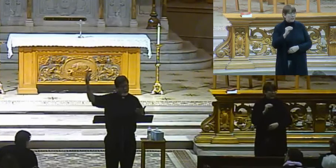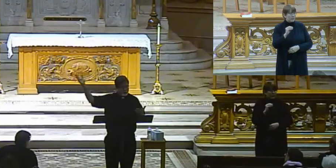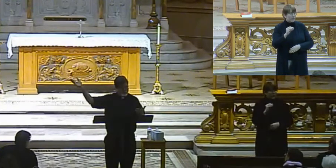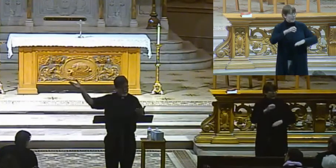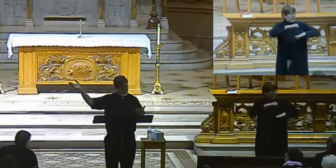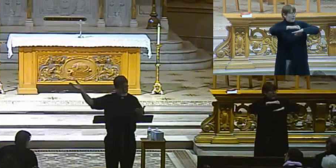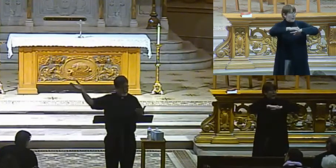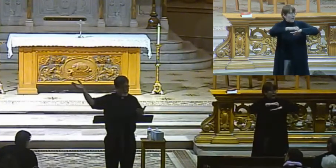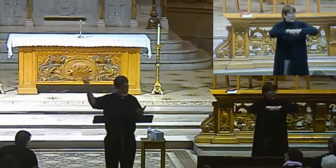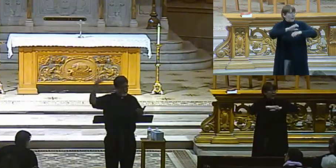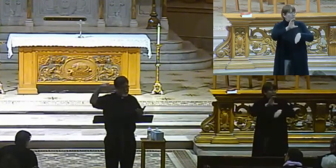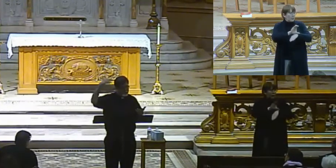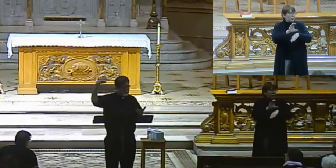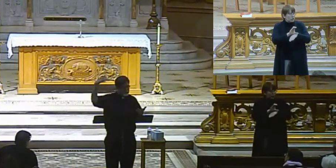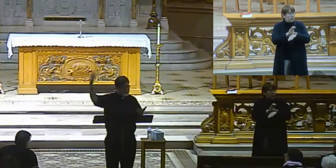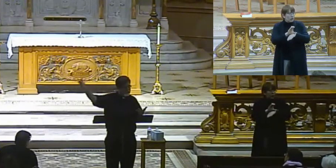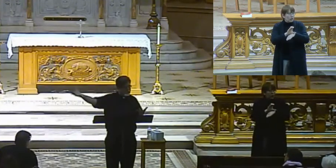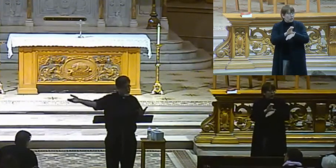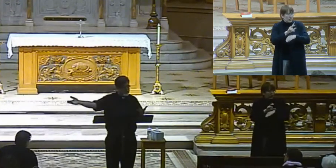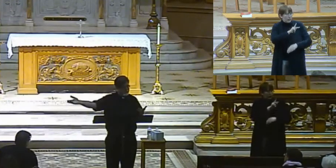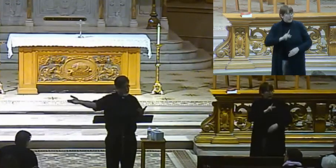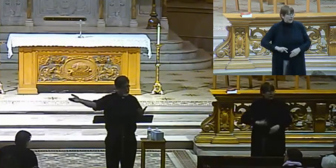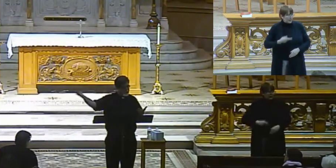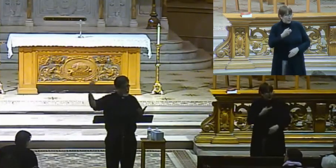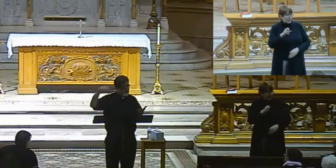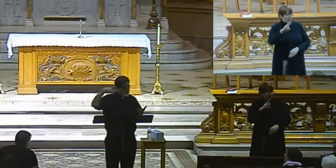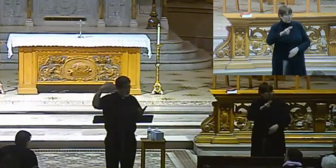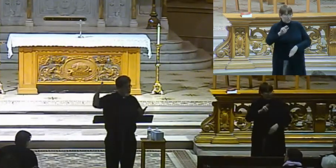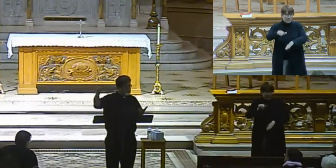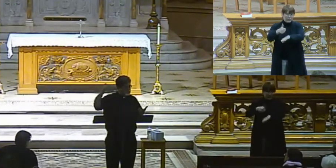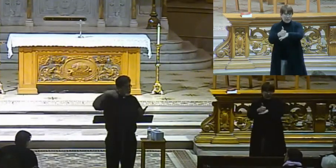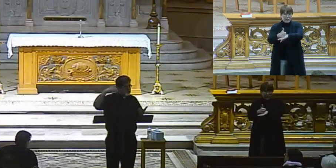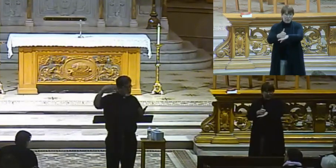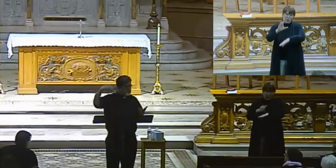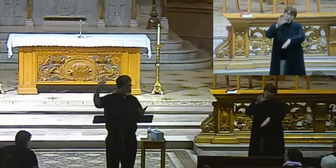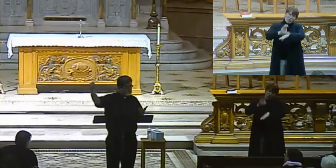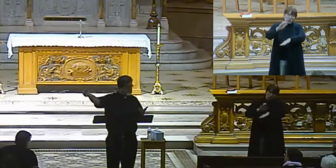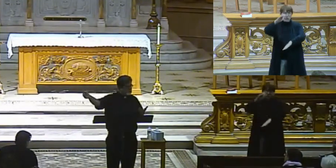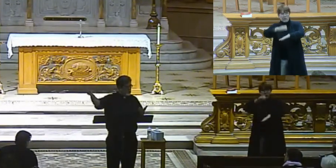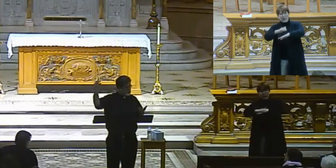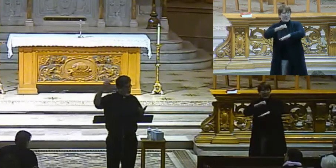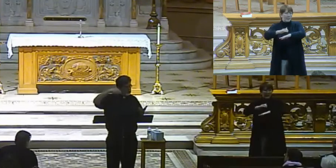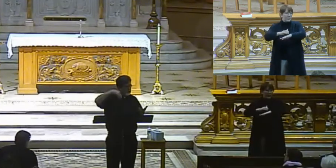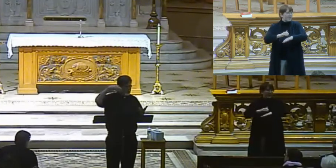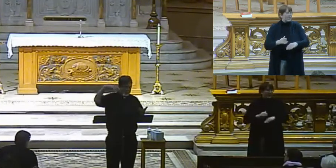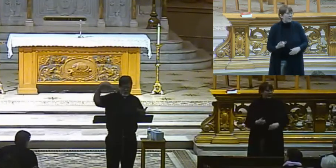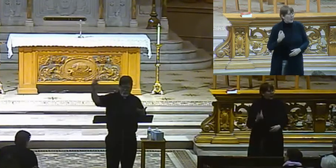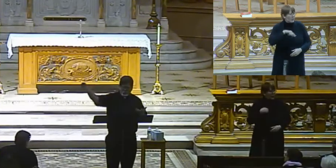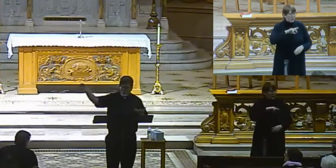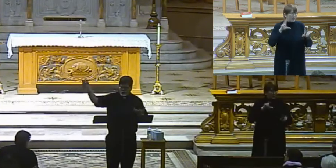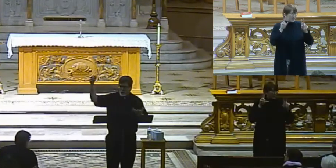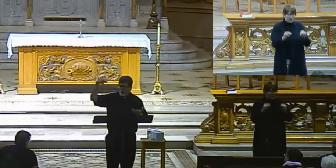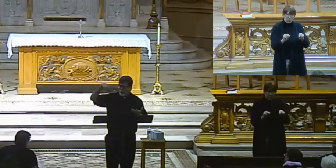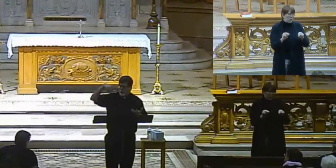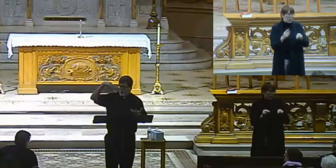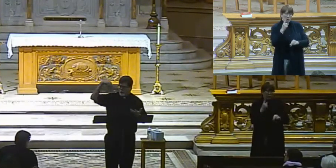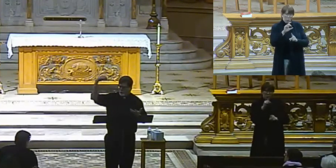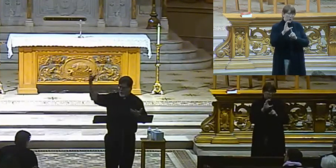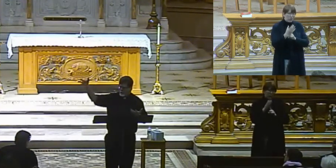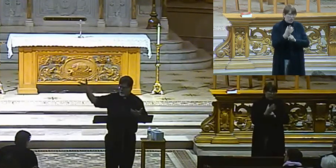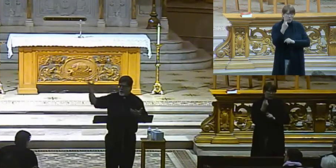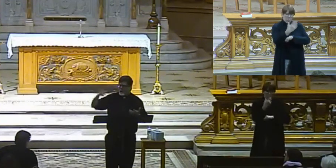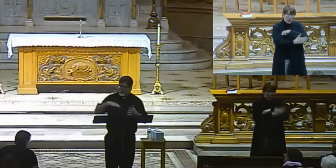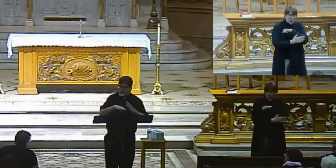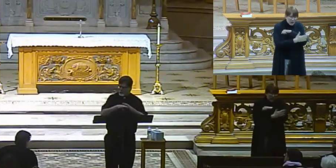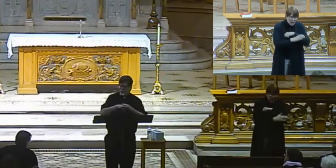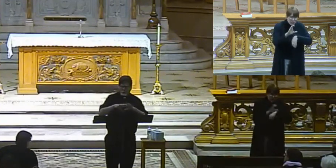Church of England, all right? Well, we don't believe in that stuff. We say, no, the church is not supposed to be for one country or one culture or one